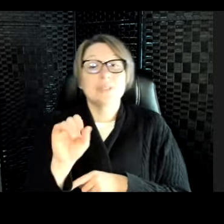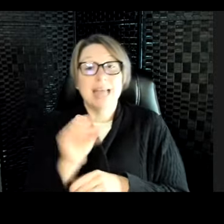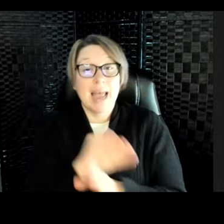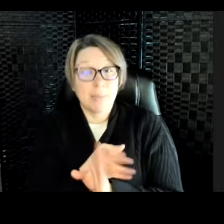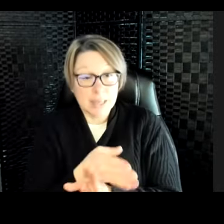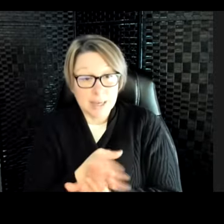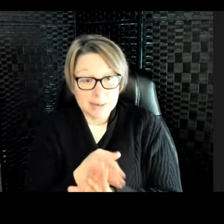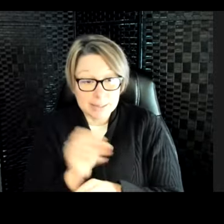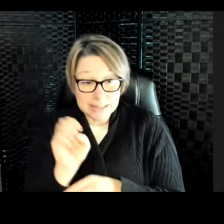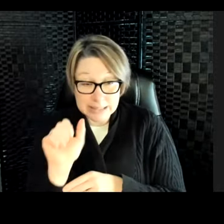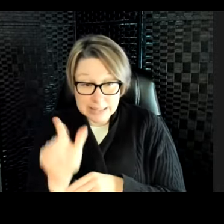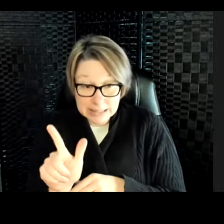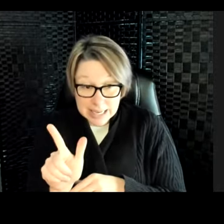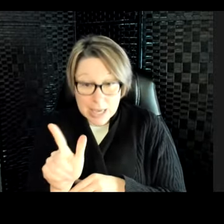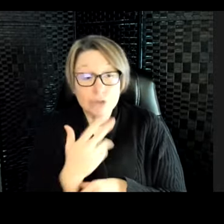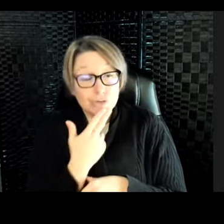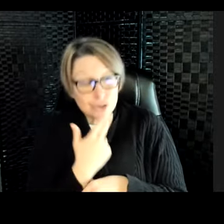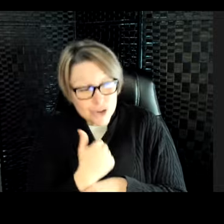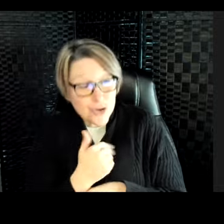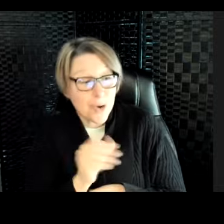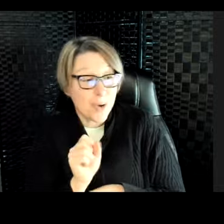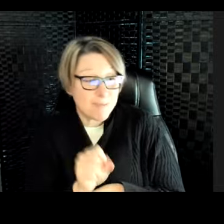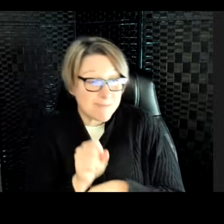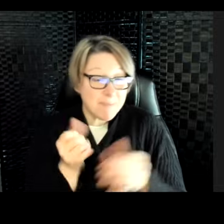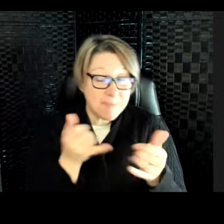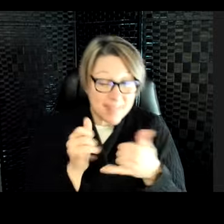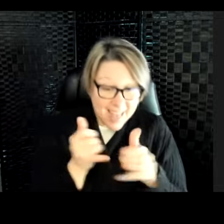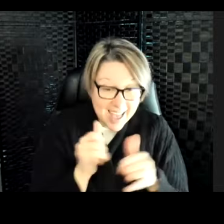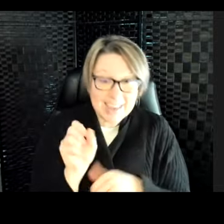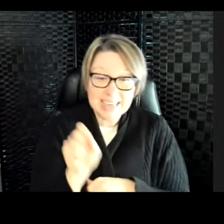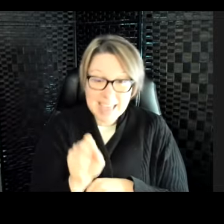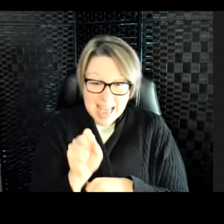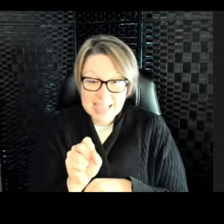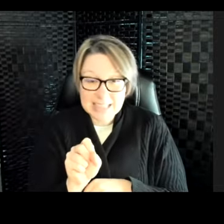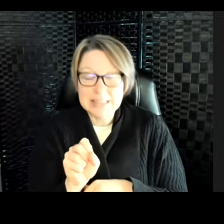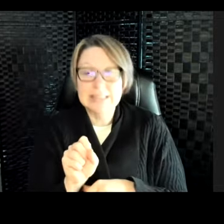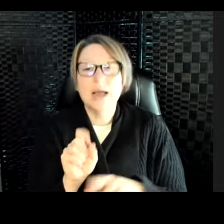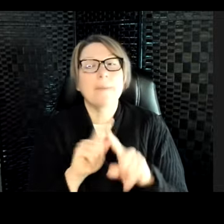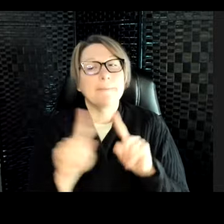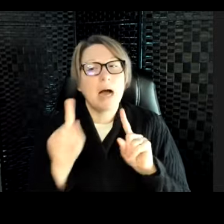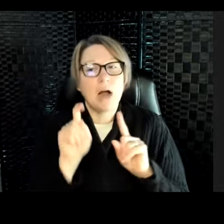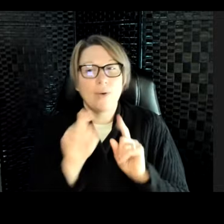though they are cute and sometimes playful, you want to make sure you give them their space.